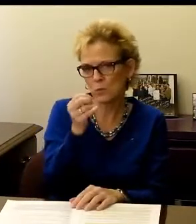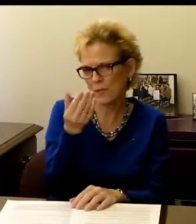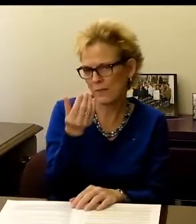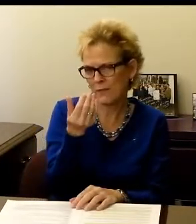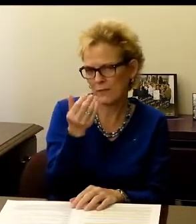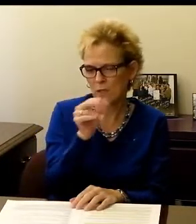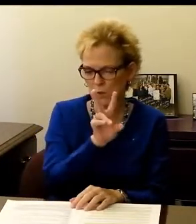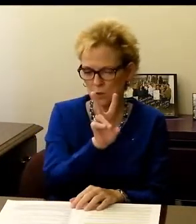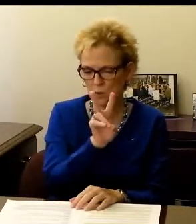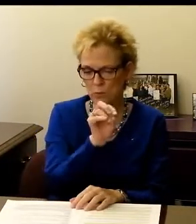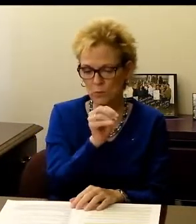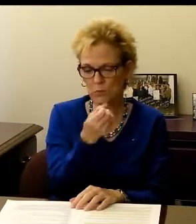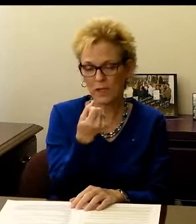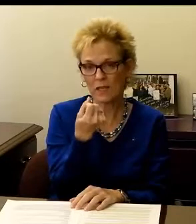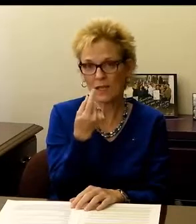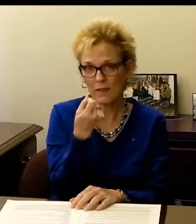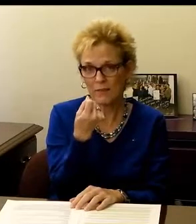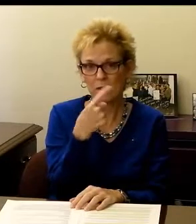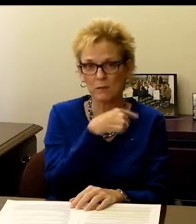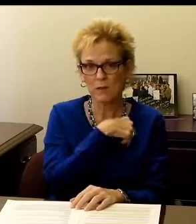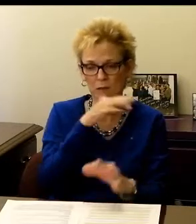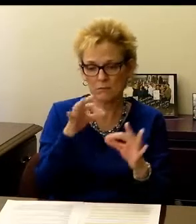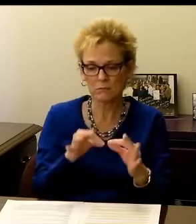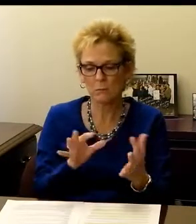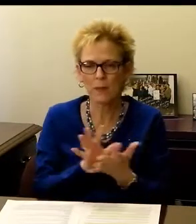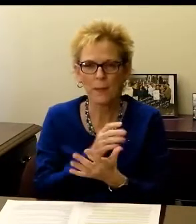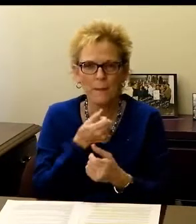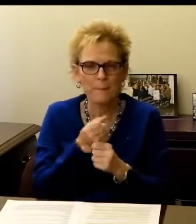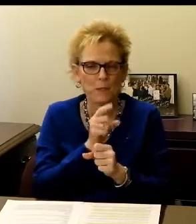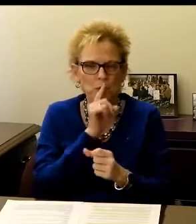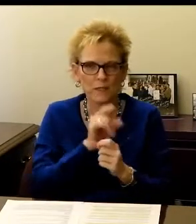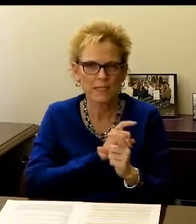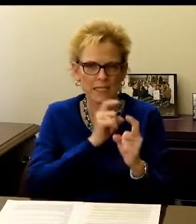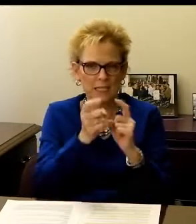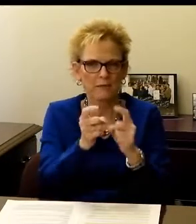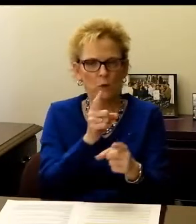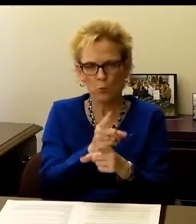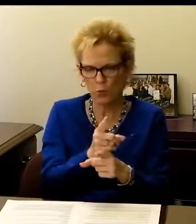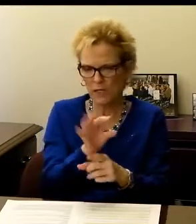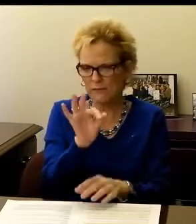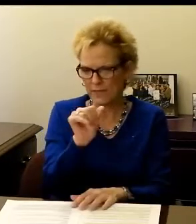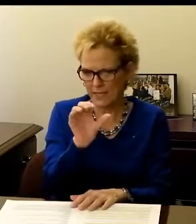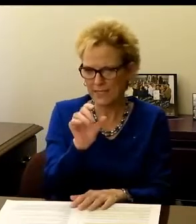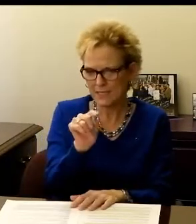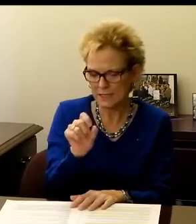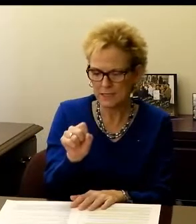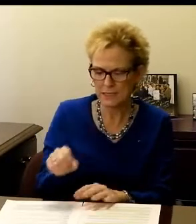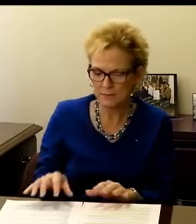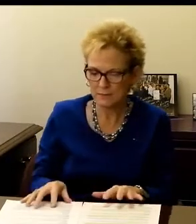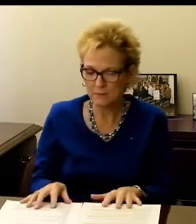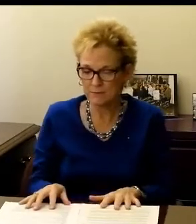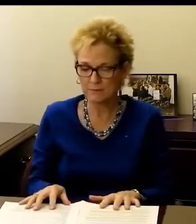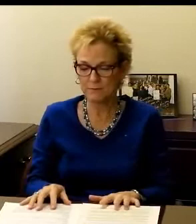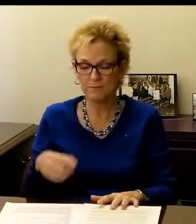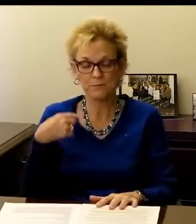15, 2011. I'll refer to my notes to ensure that I provide you with accurate facts.